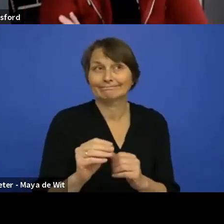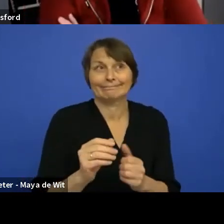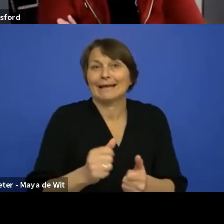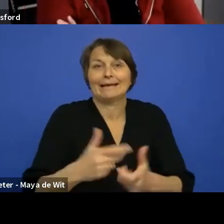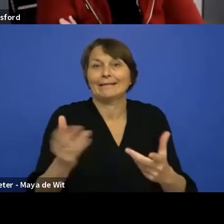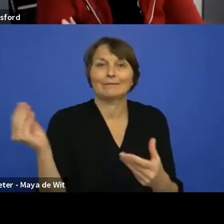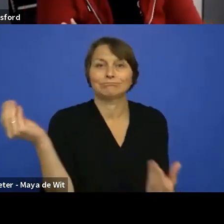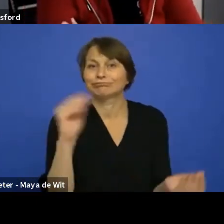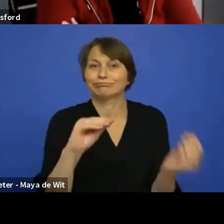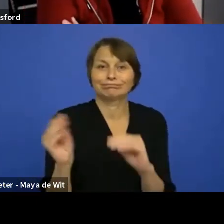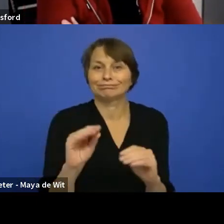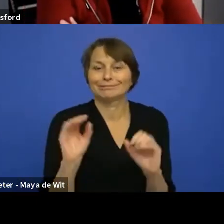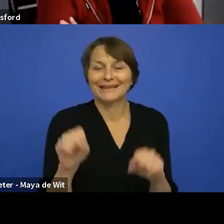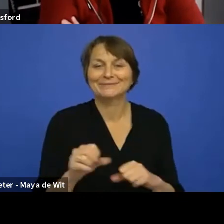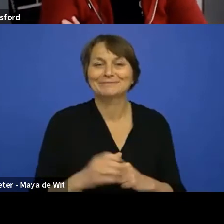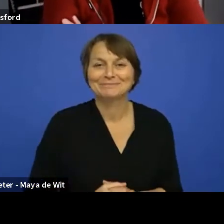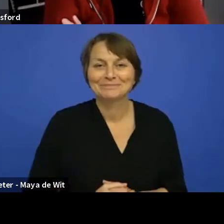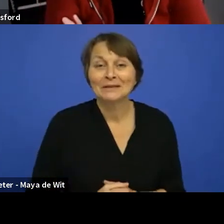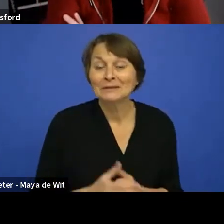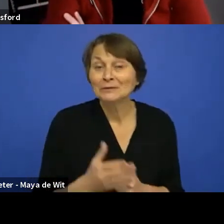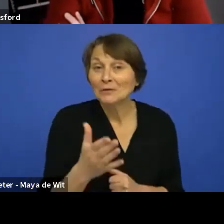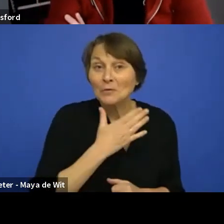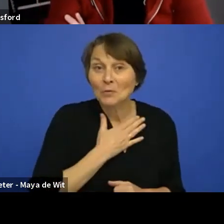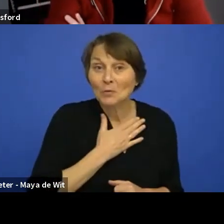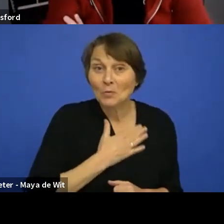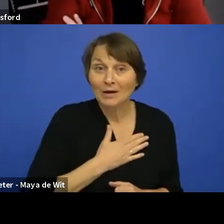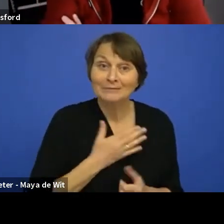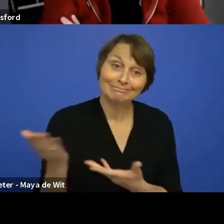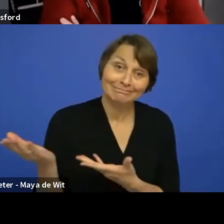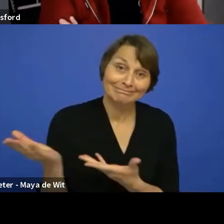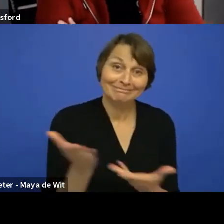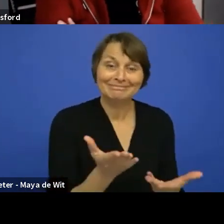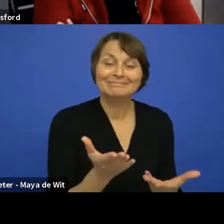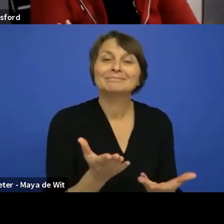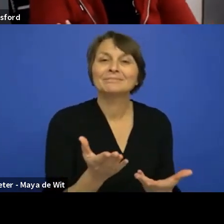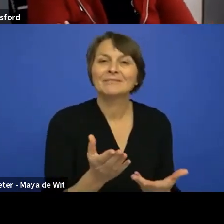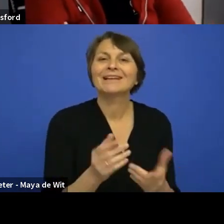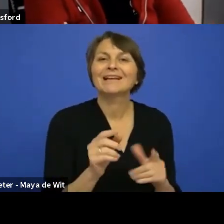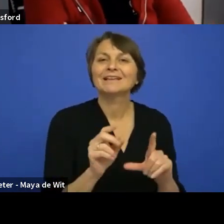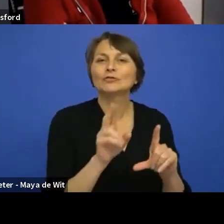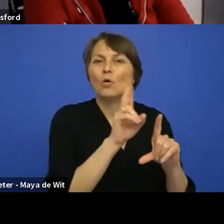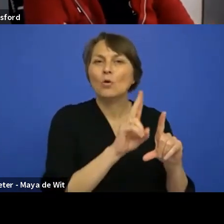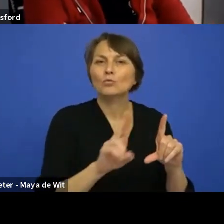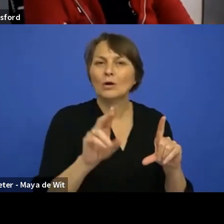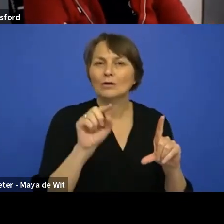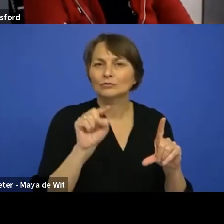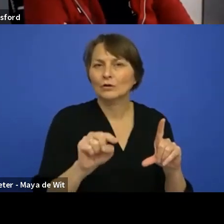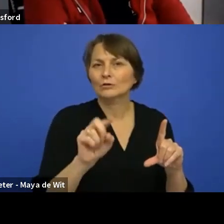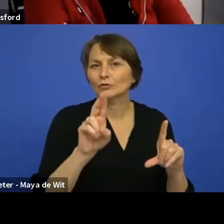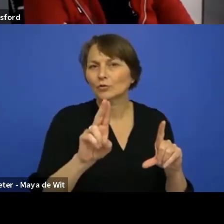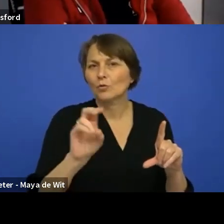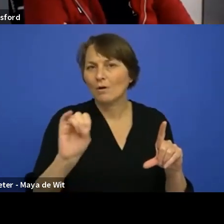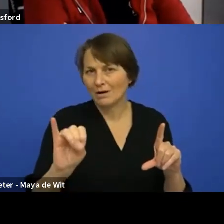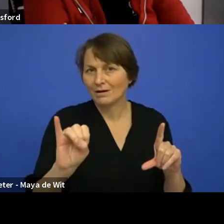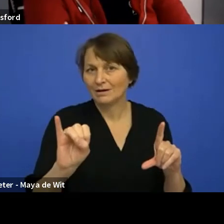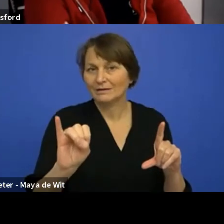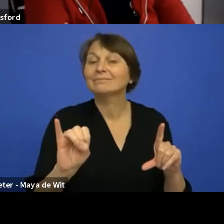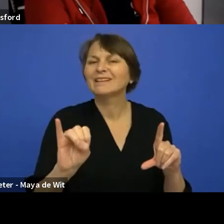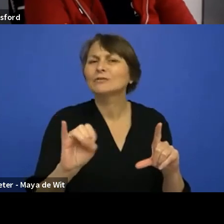if you, if you like, please go ahead and do it. It's called umbraco.ui and it's in the umbraco GitHub. Uh,